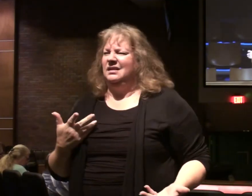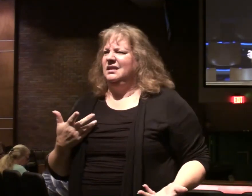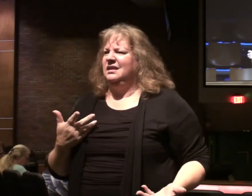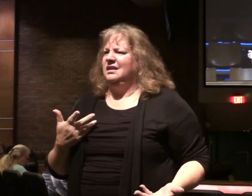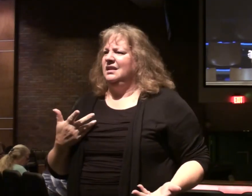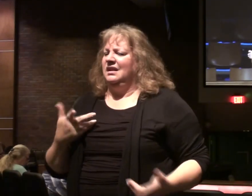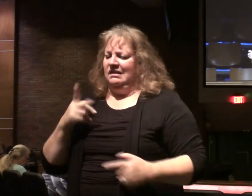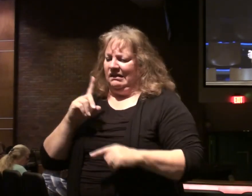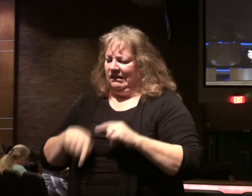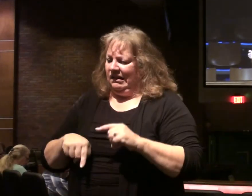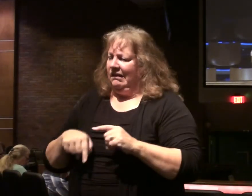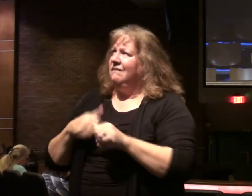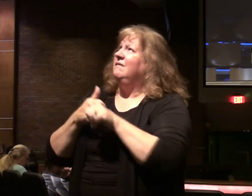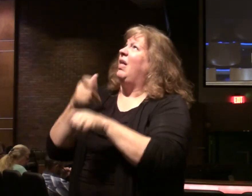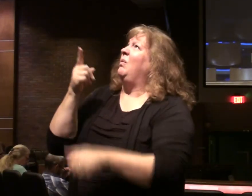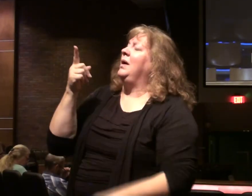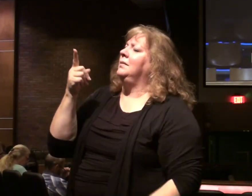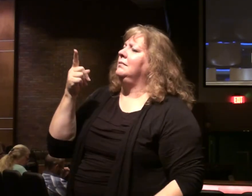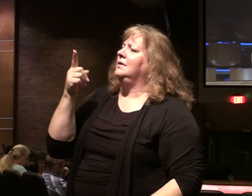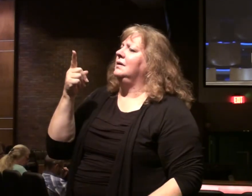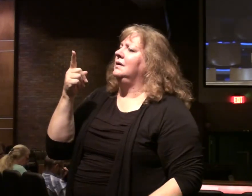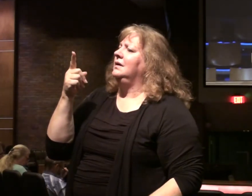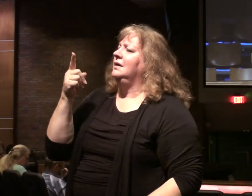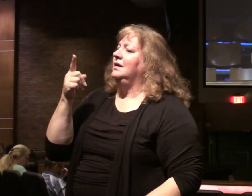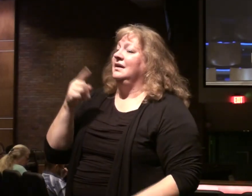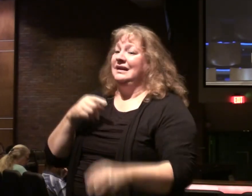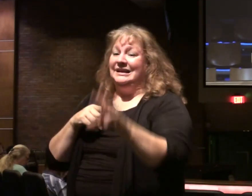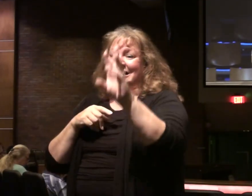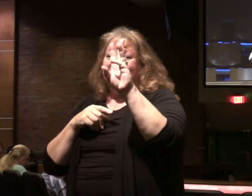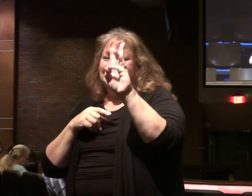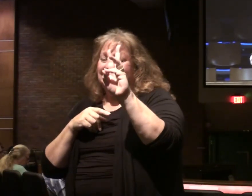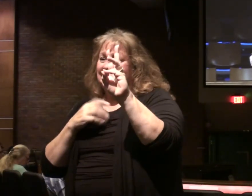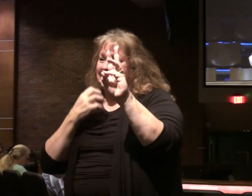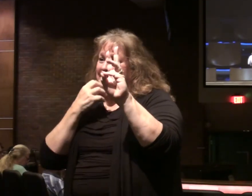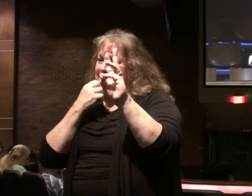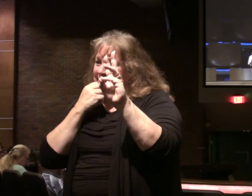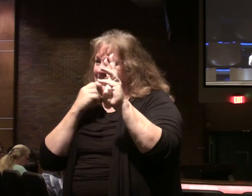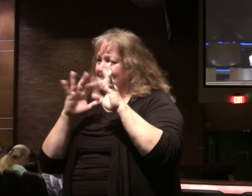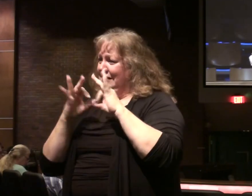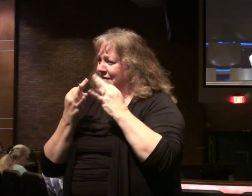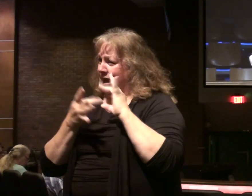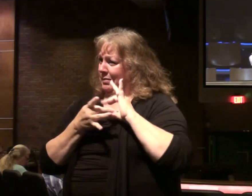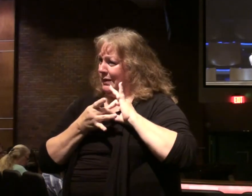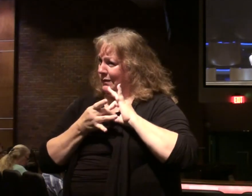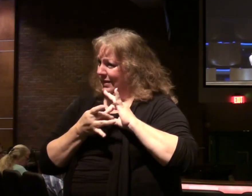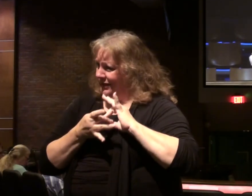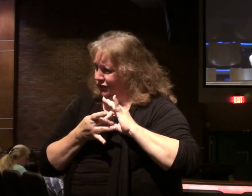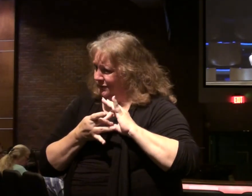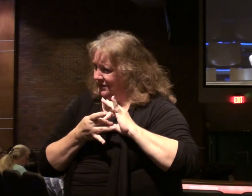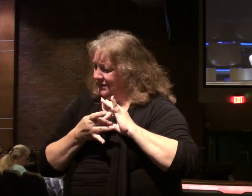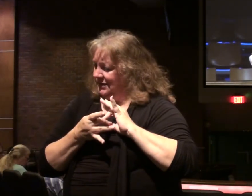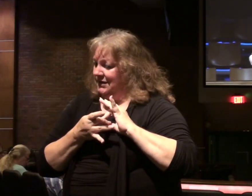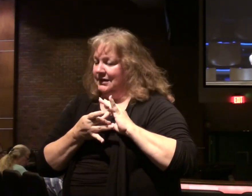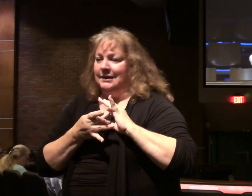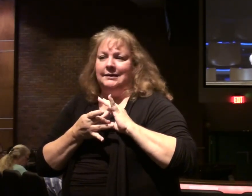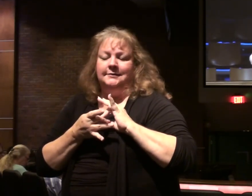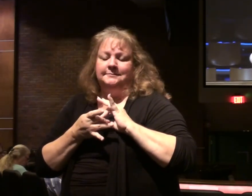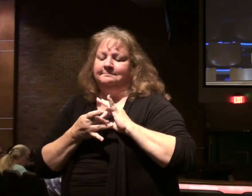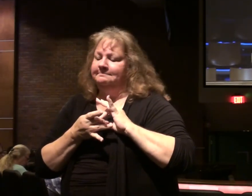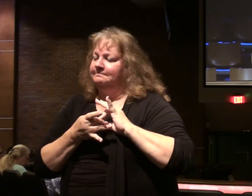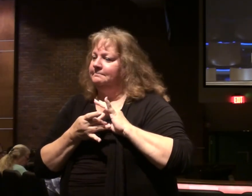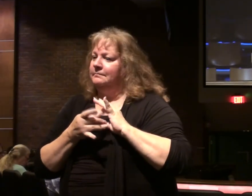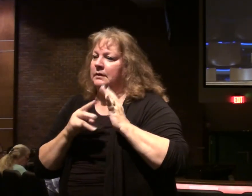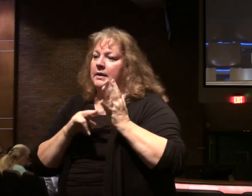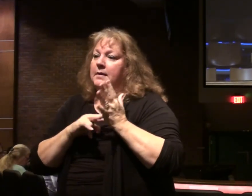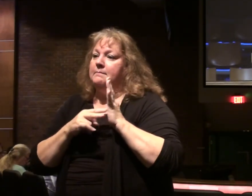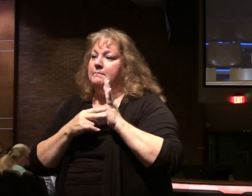he cannot be my disciple. And he lists six of the closest human family relationships. But he's not saying here